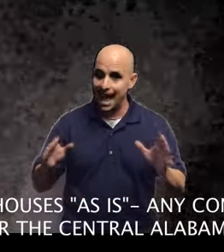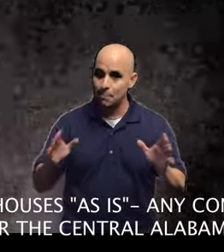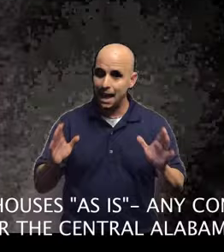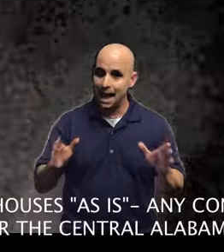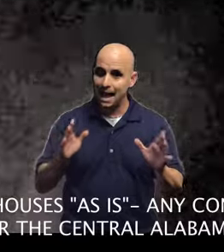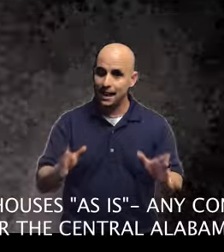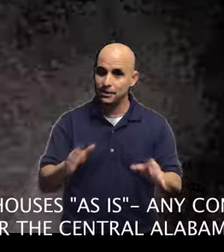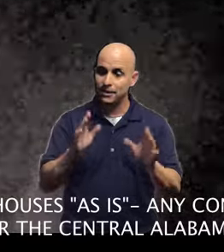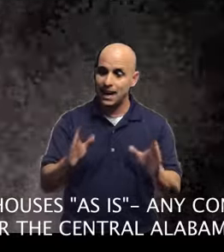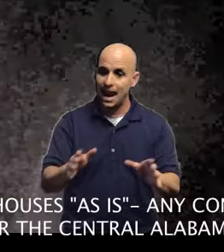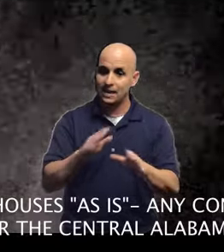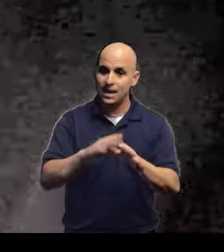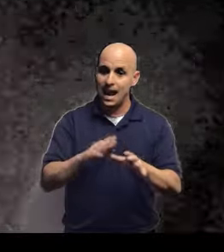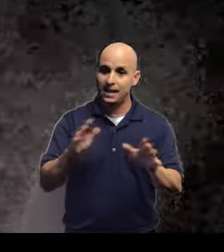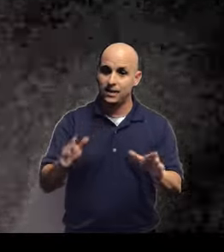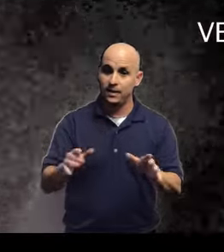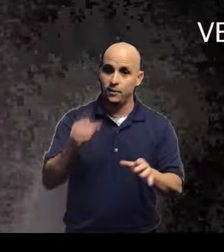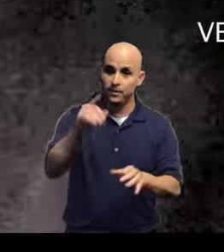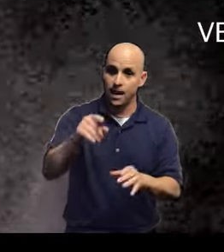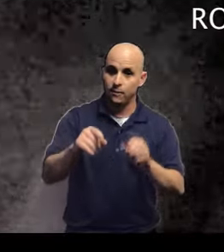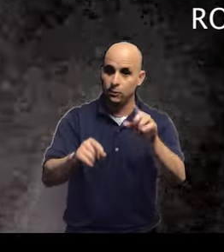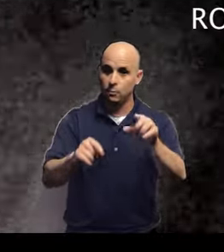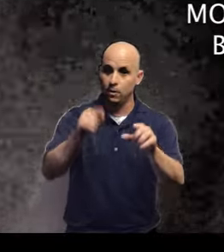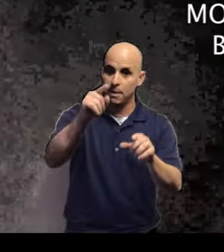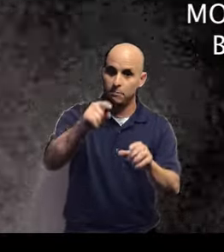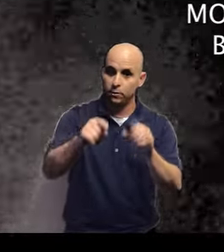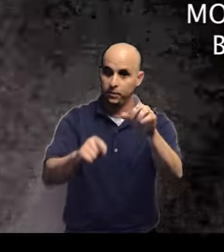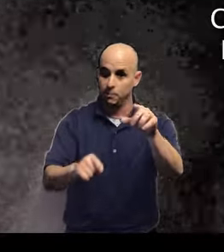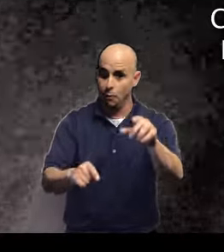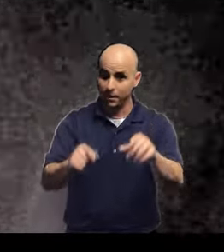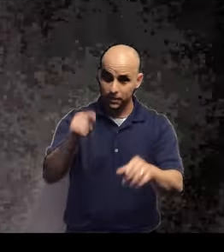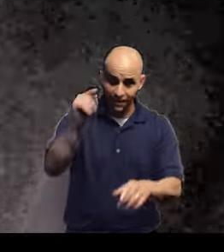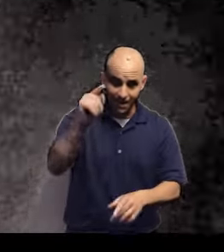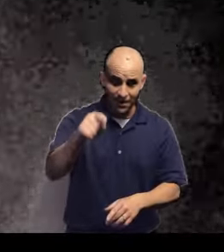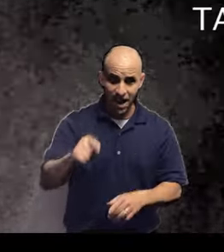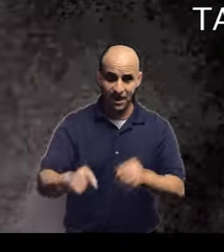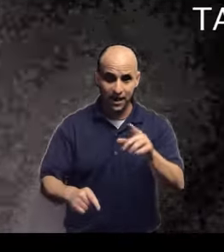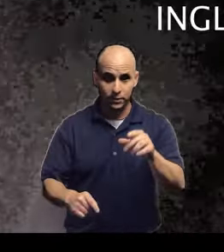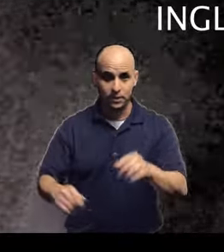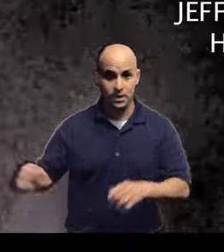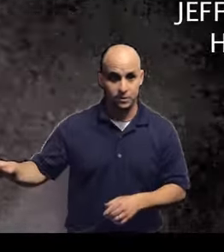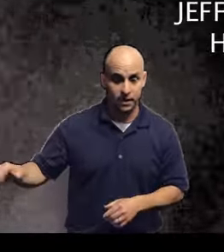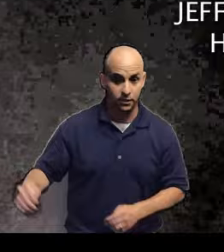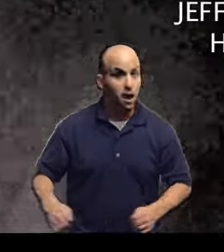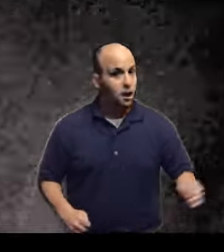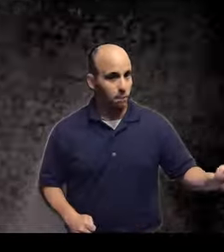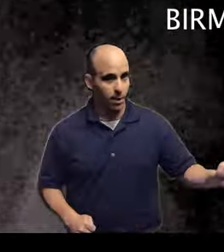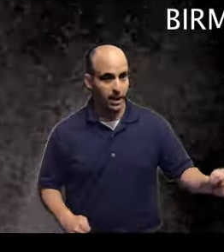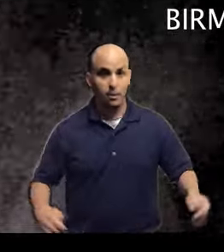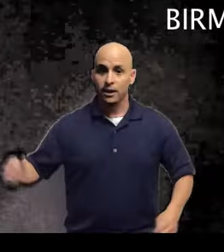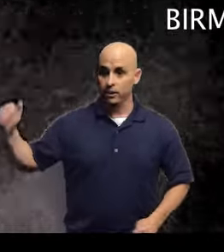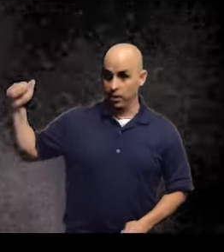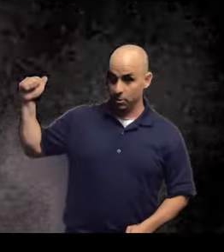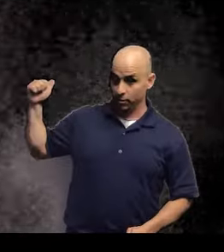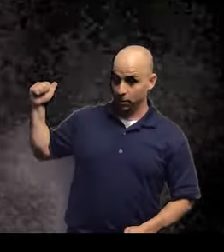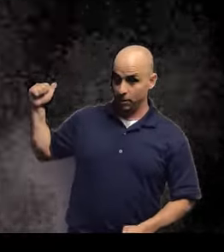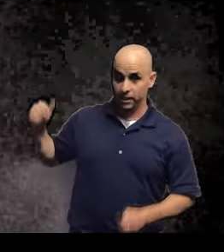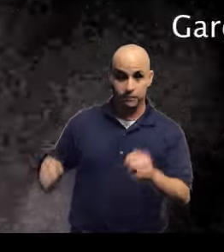I buy houses, Cash As Is, Vestavia, Roebuck, Mount Brooks, Centerpoint, Tarrant, Englenook, Jefferson Hills, Birmingham. You can come over to Gardendale,